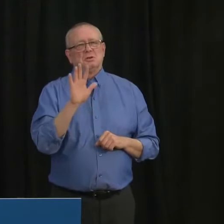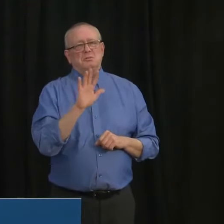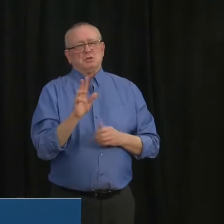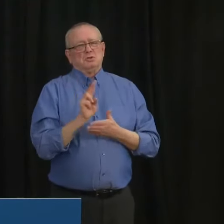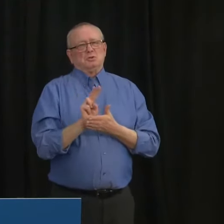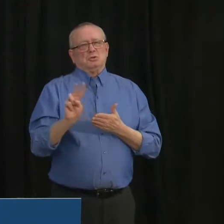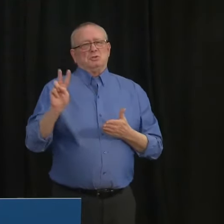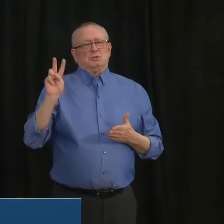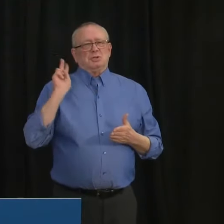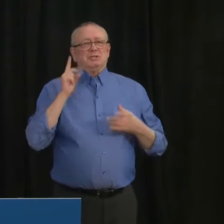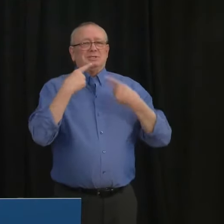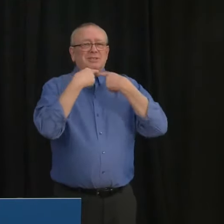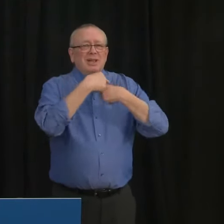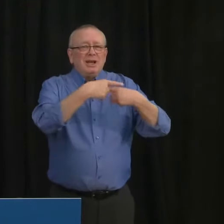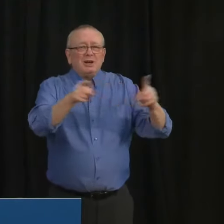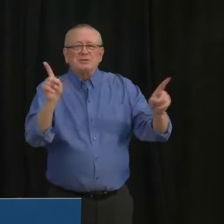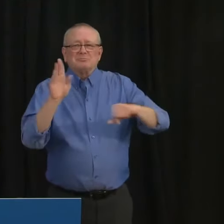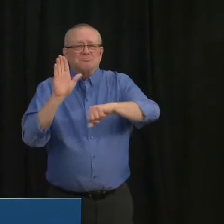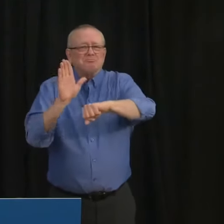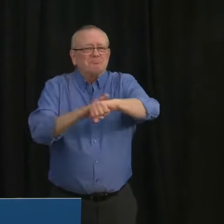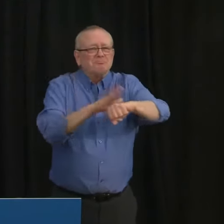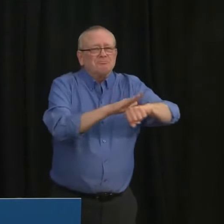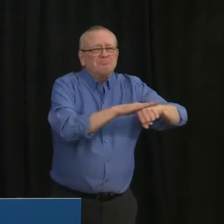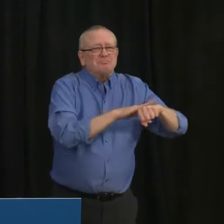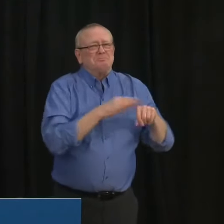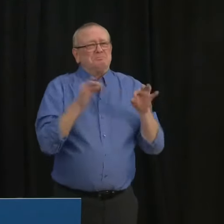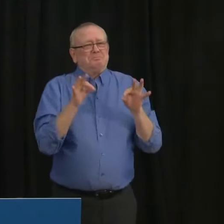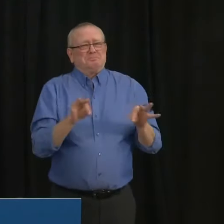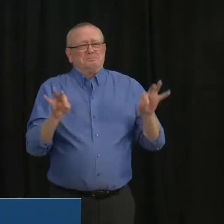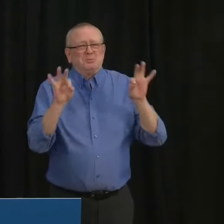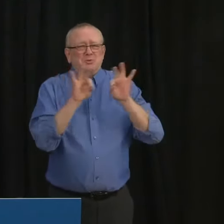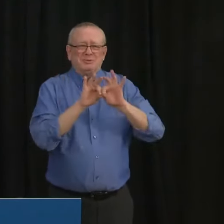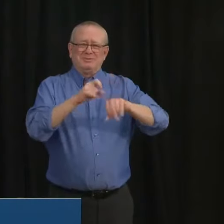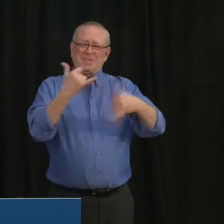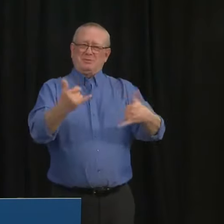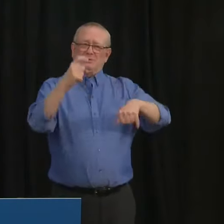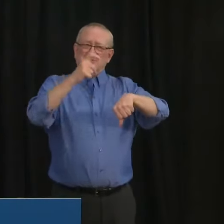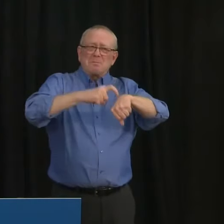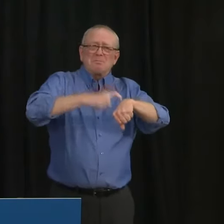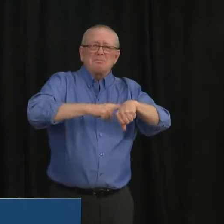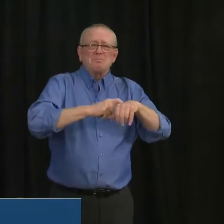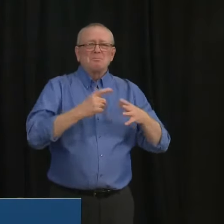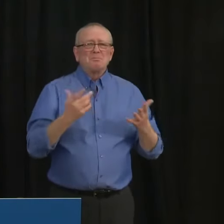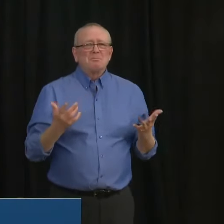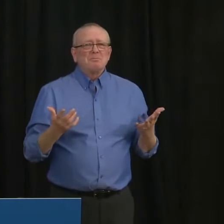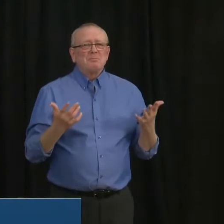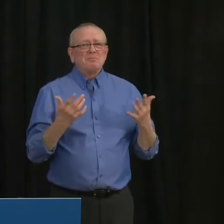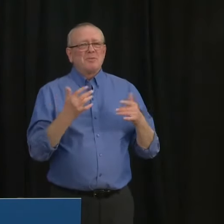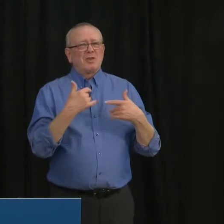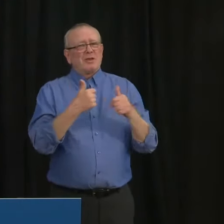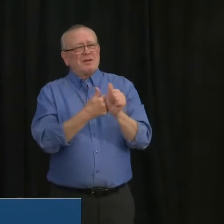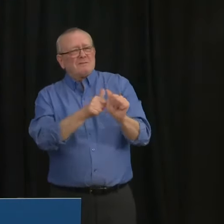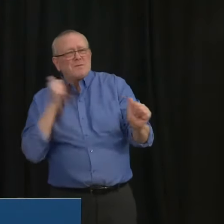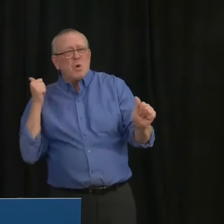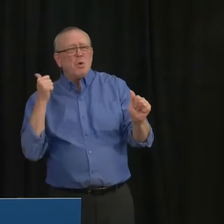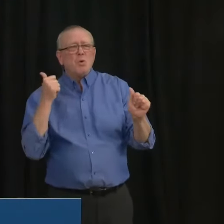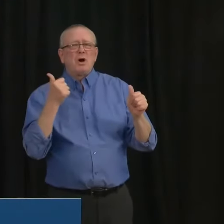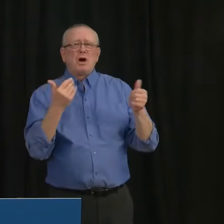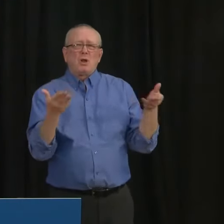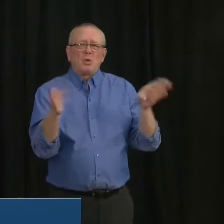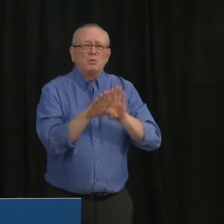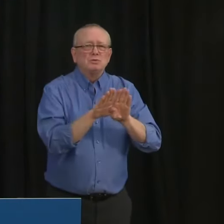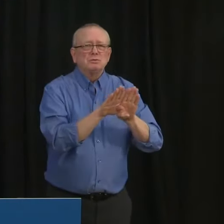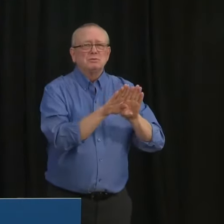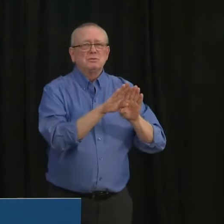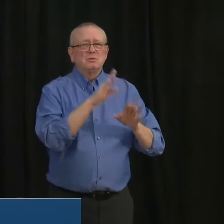We resisted calls for a lockdown of our society because the profound damage it would cause especially for the poor and the vulnerable